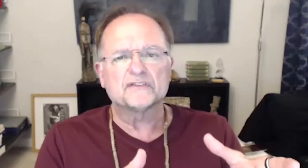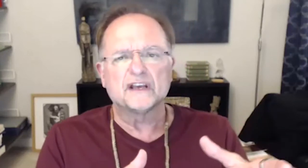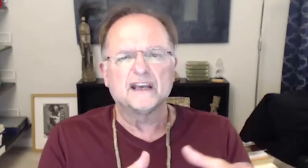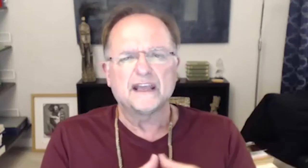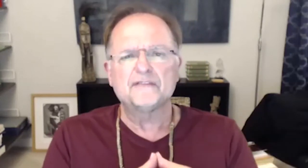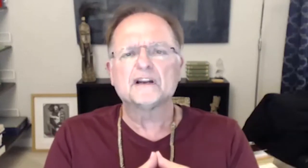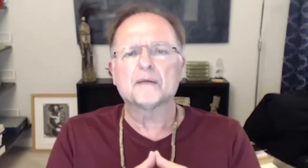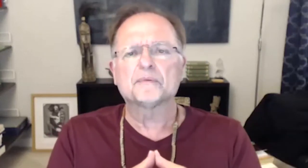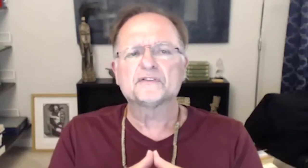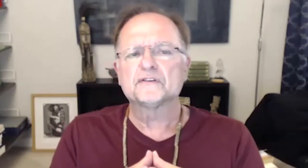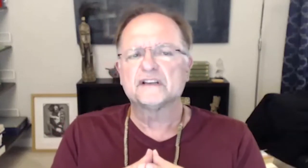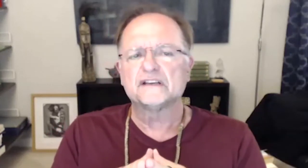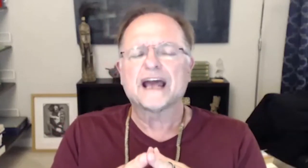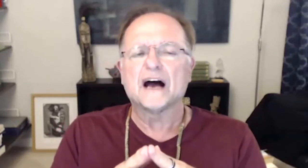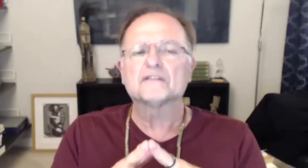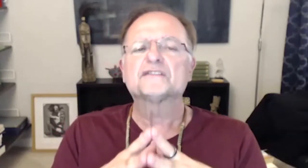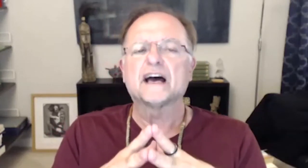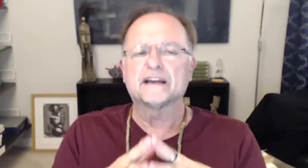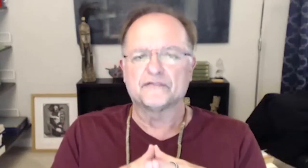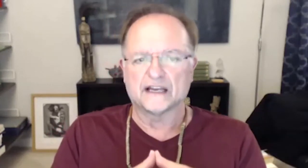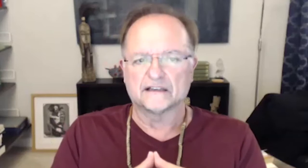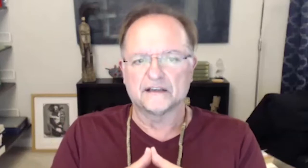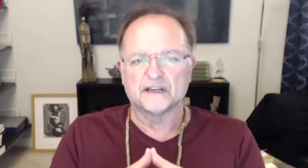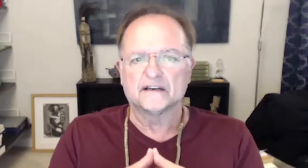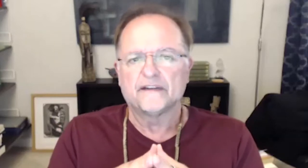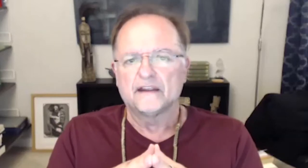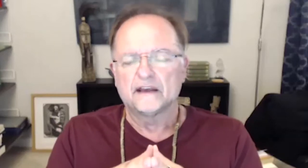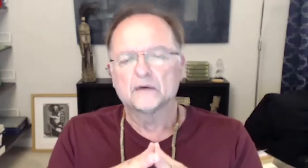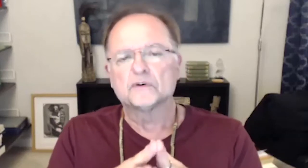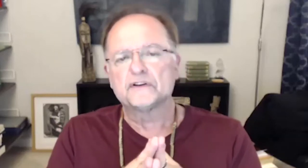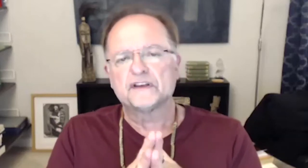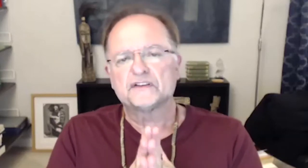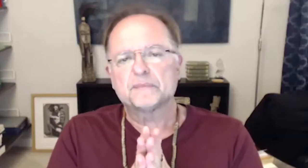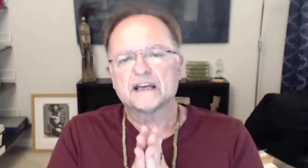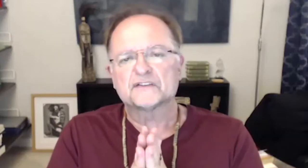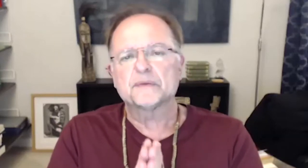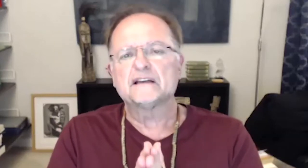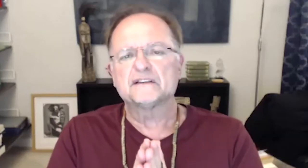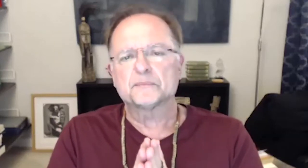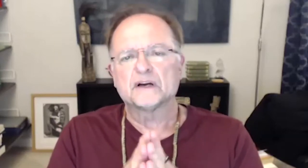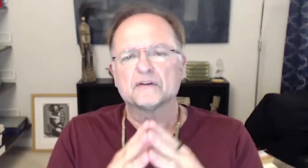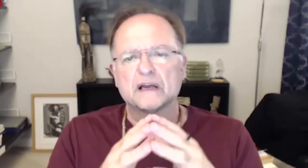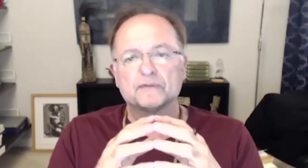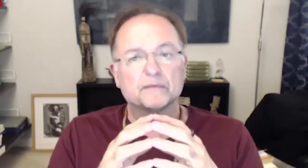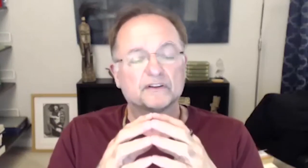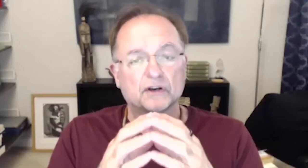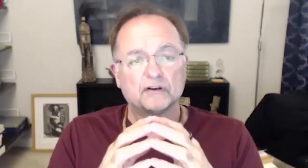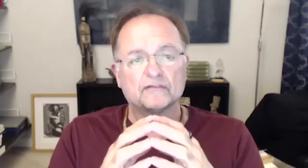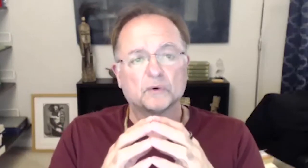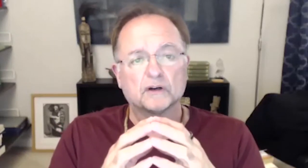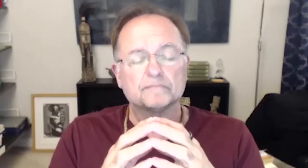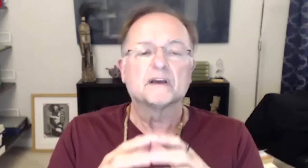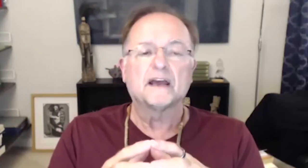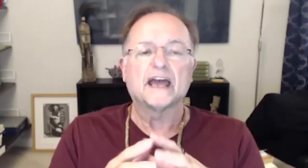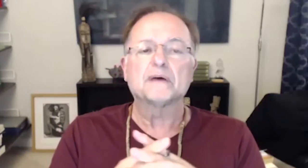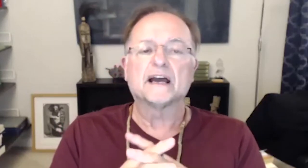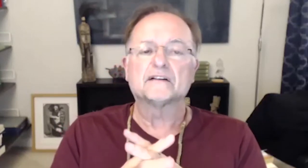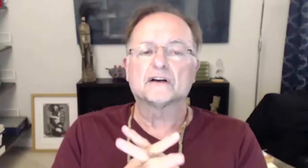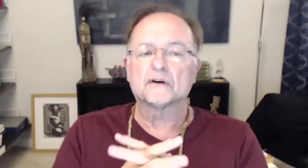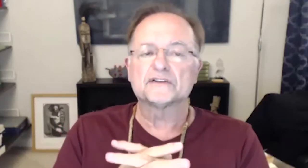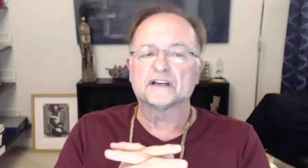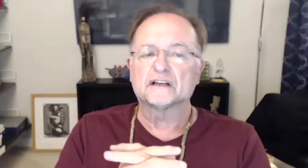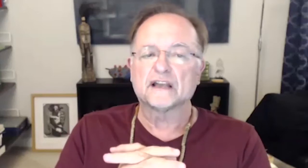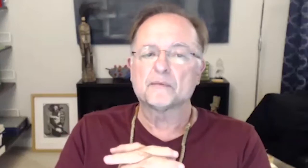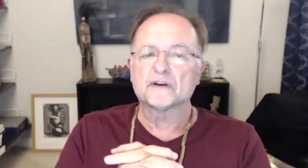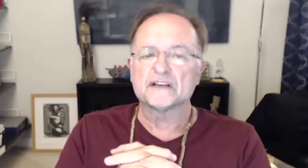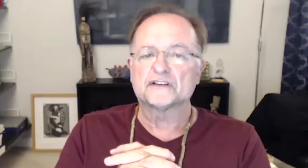mentors, even opportunities outside of academia. It will do this by expanding the program from its current form and by